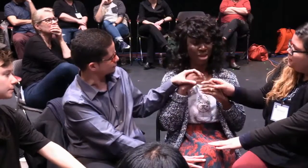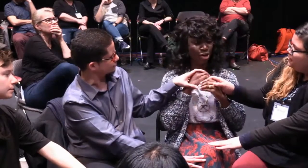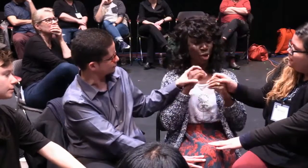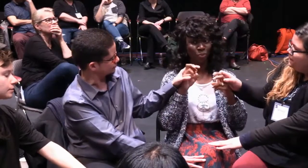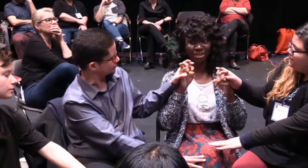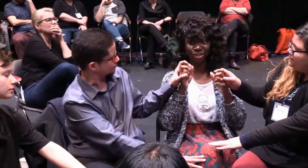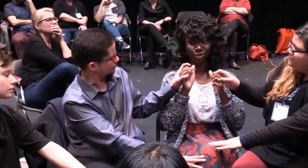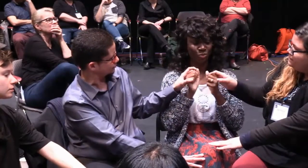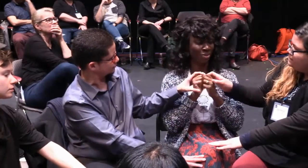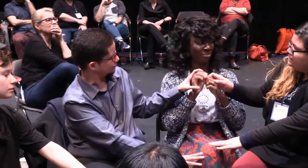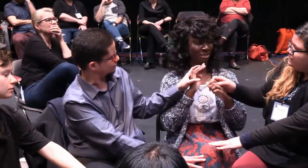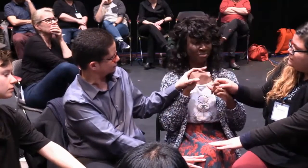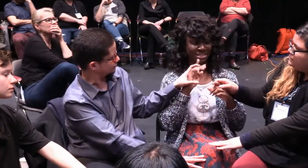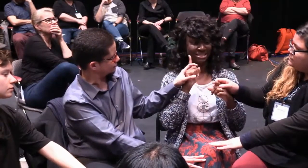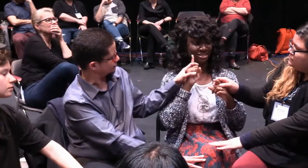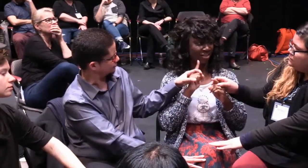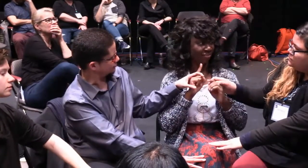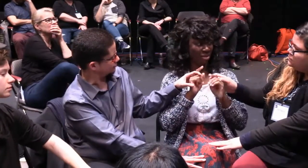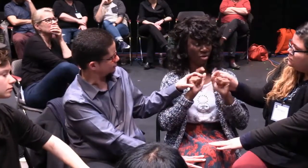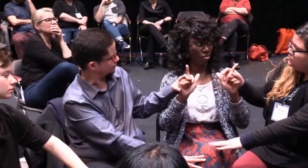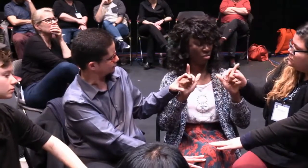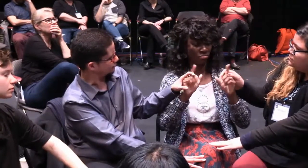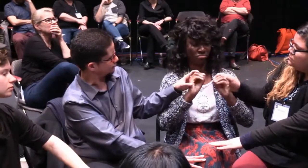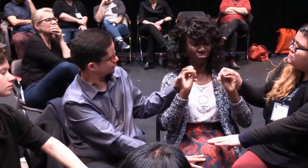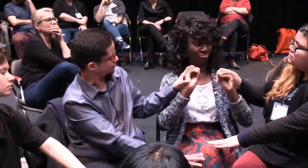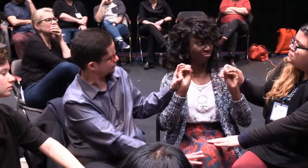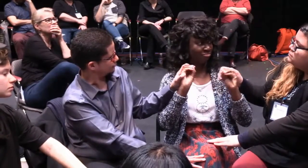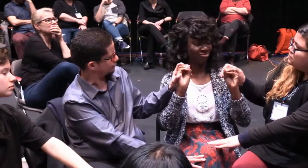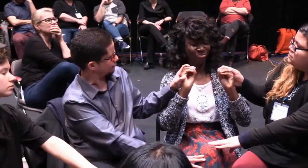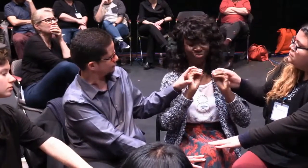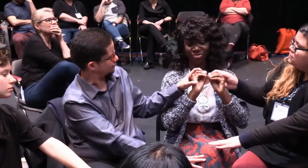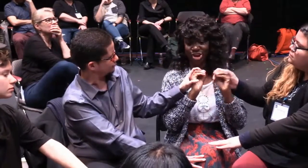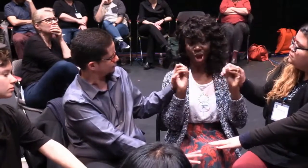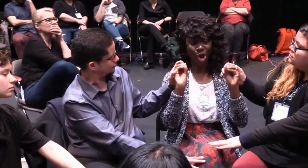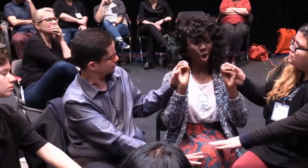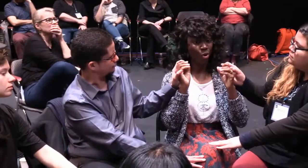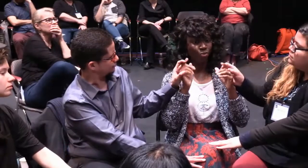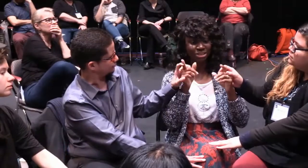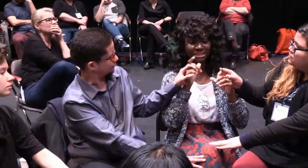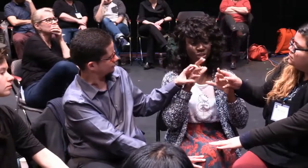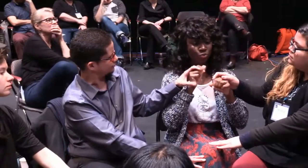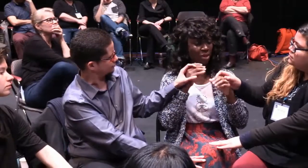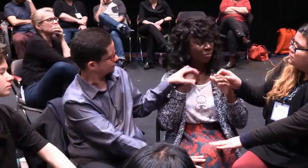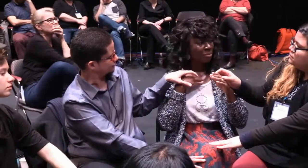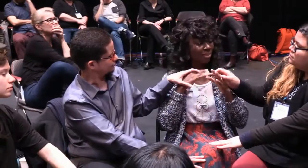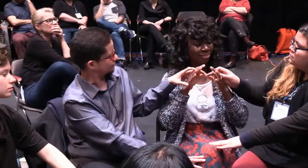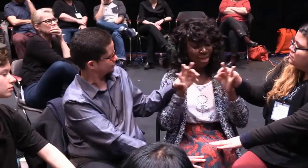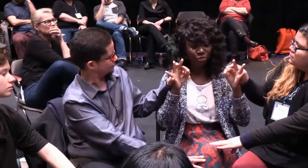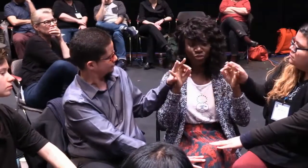As a deaf person, my mother had no problem whatsoever with me being deaf.